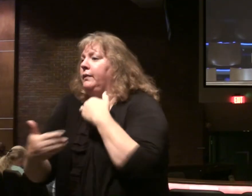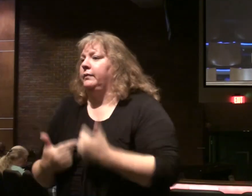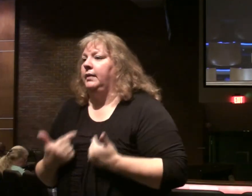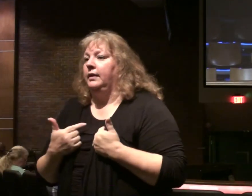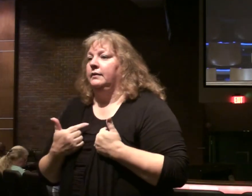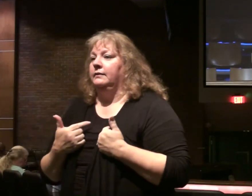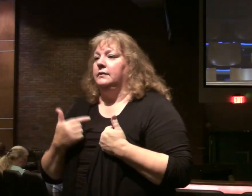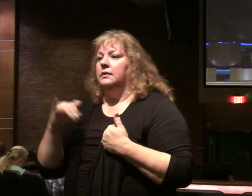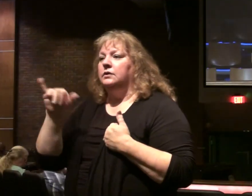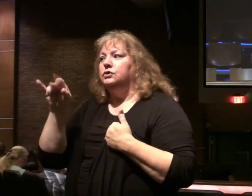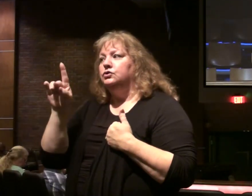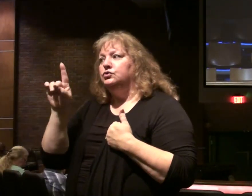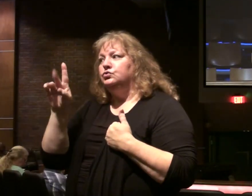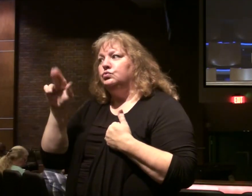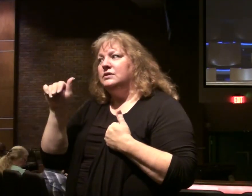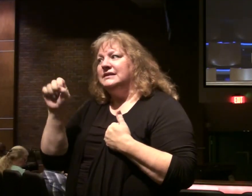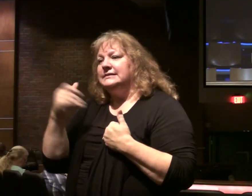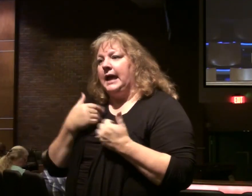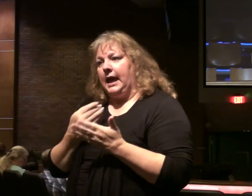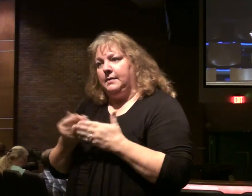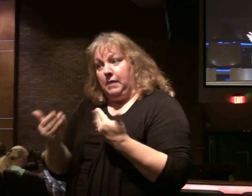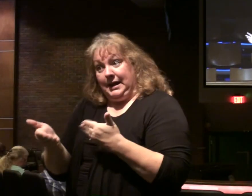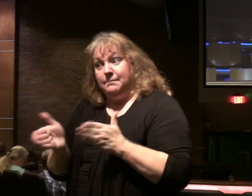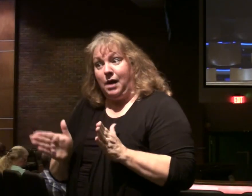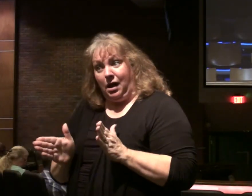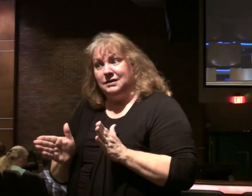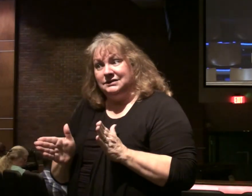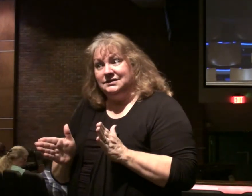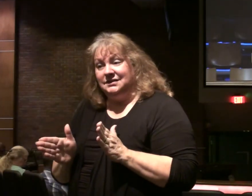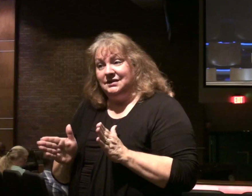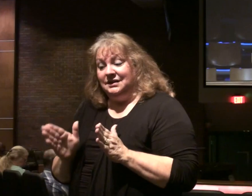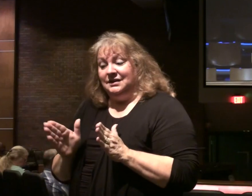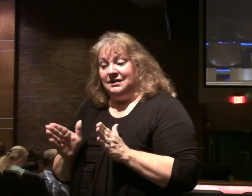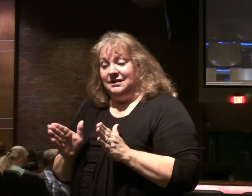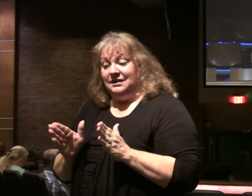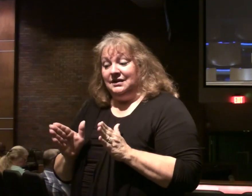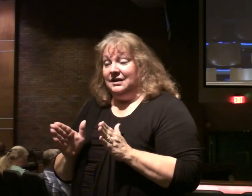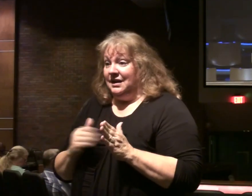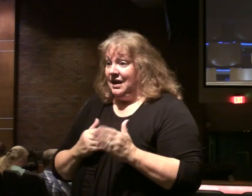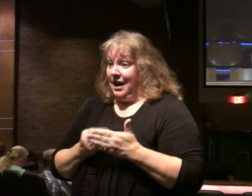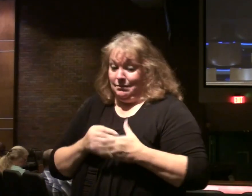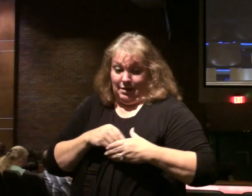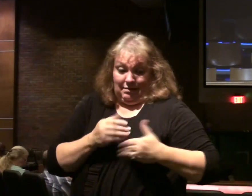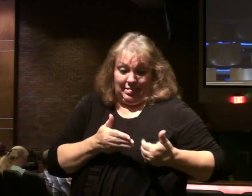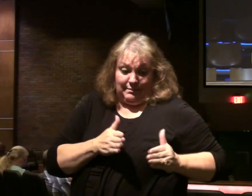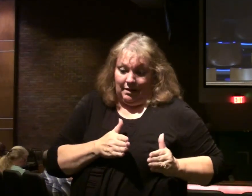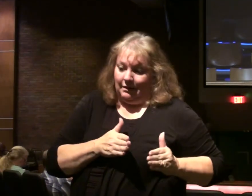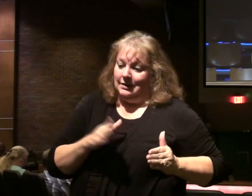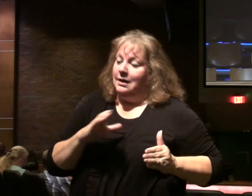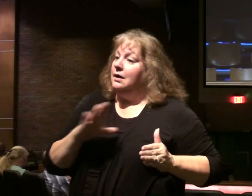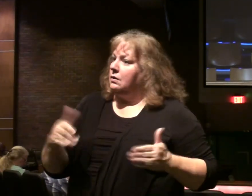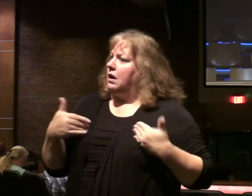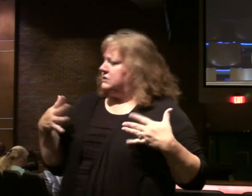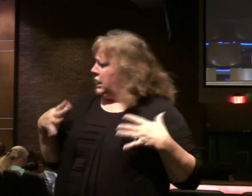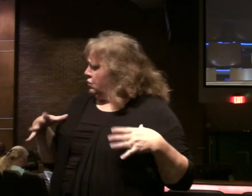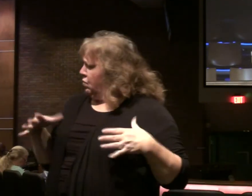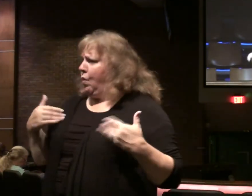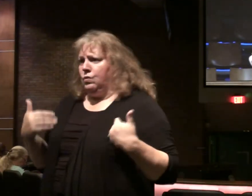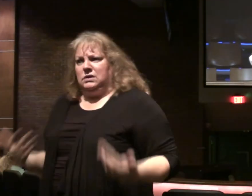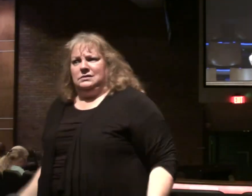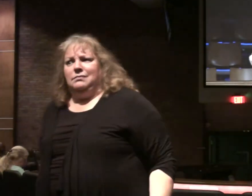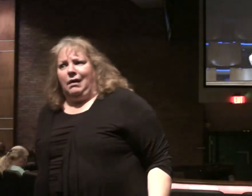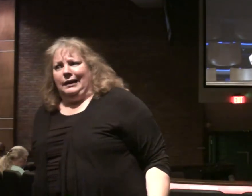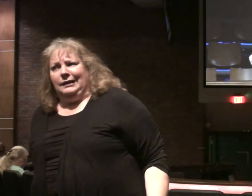Judas had a money box. As Christ taught this, Judas didn't have the money in that box. Christ had clothes on his body.